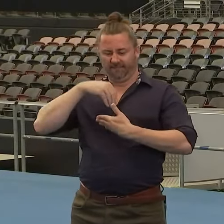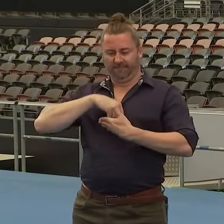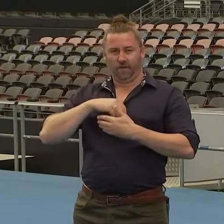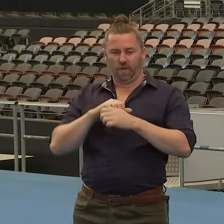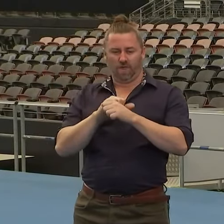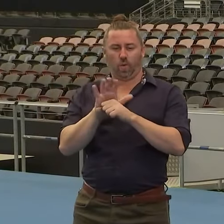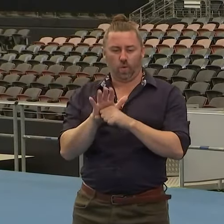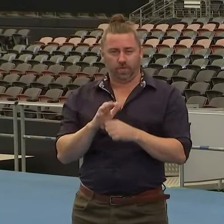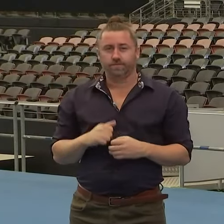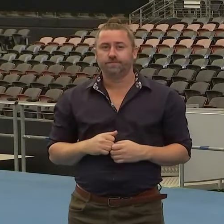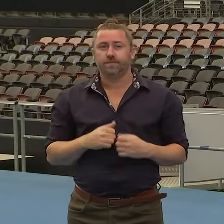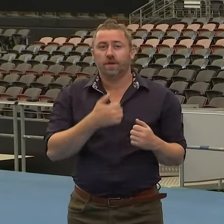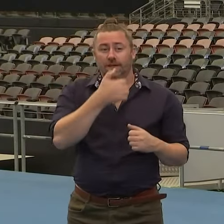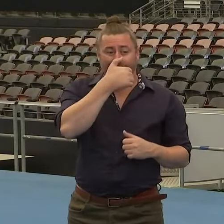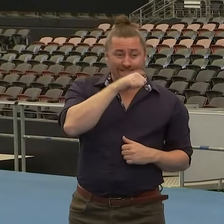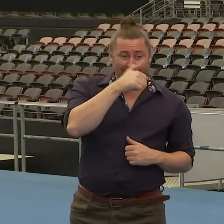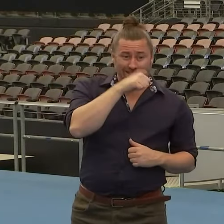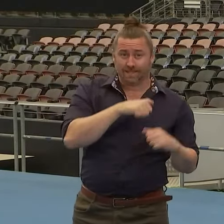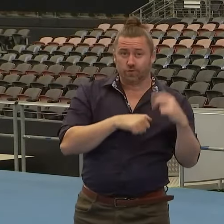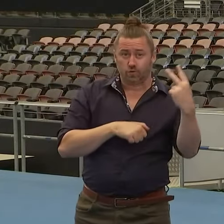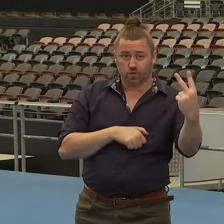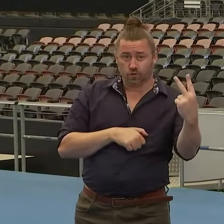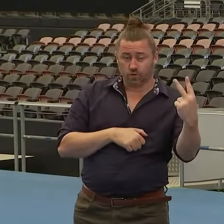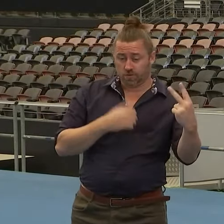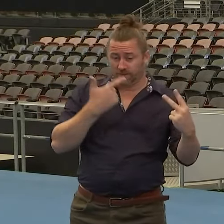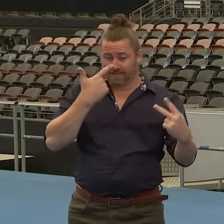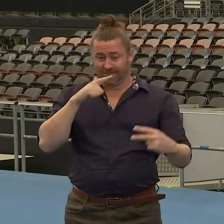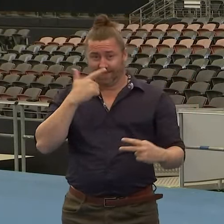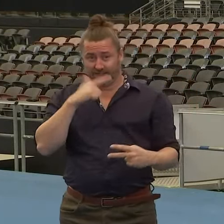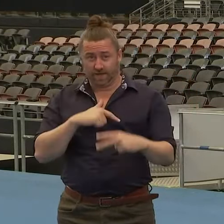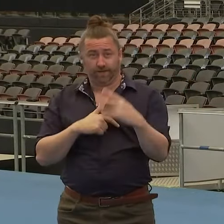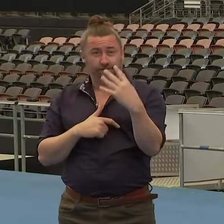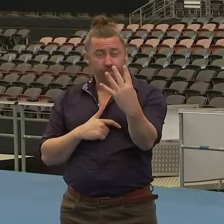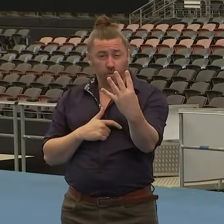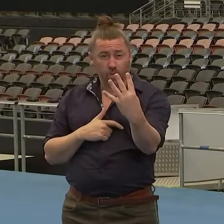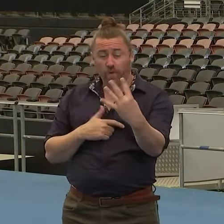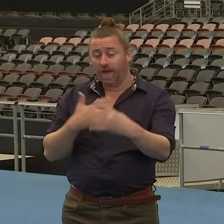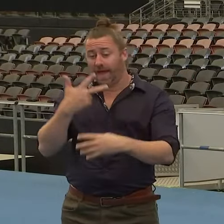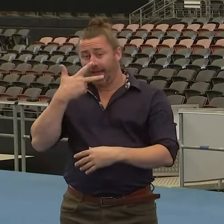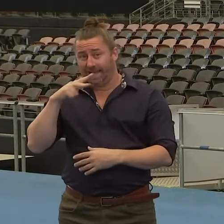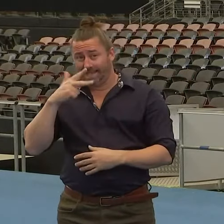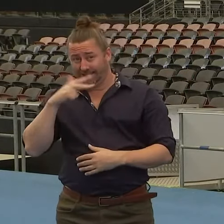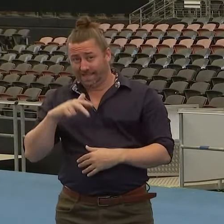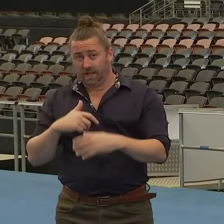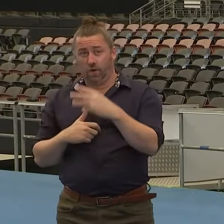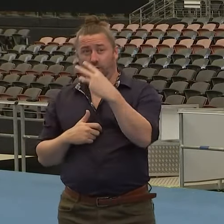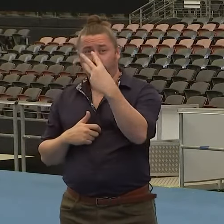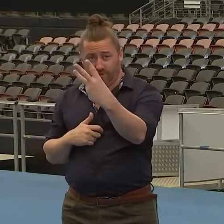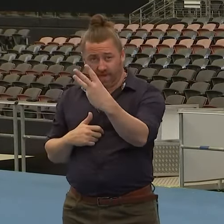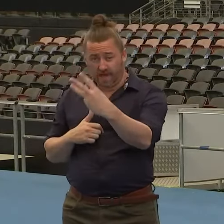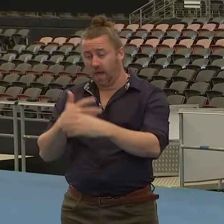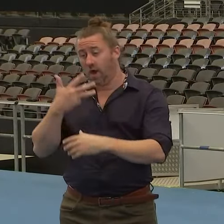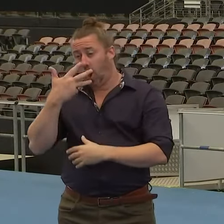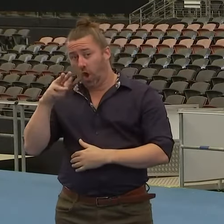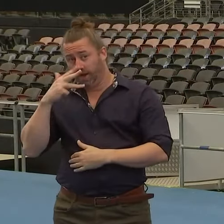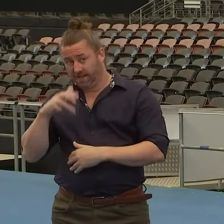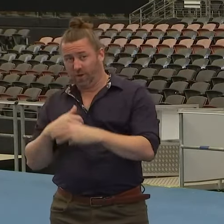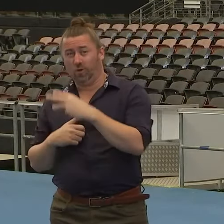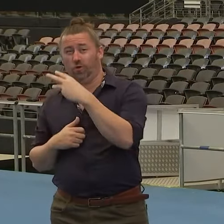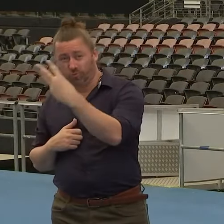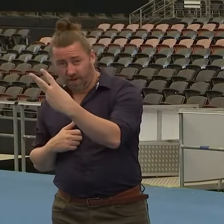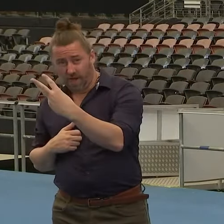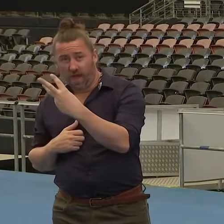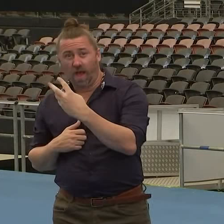two people in their 60s, four in their 70s, three in their 80s, three in their 90s and one